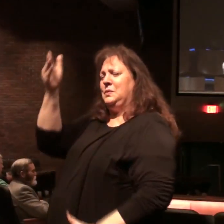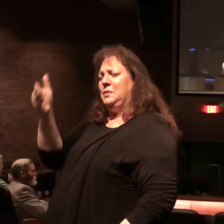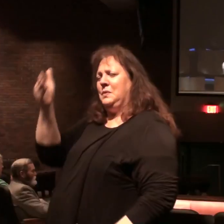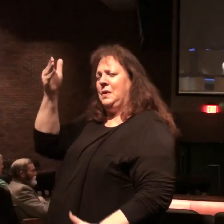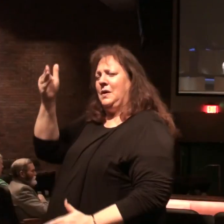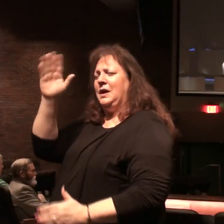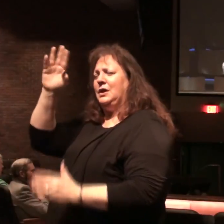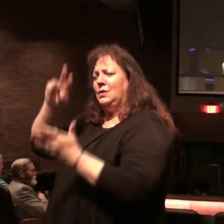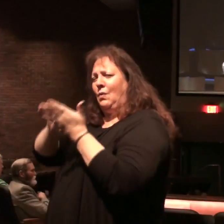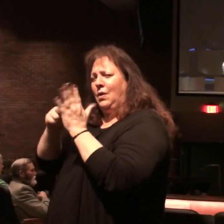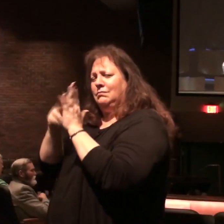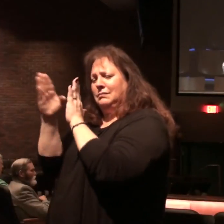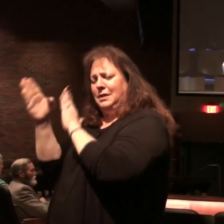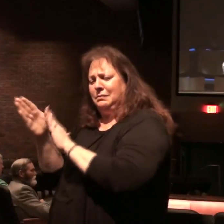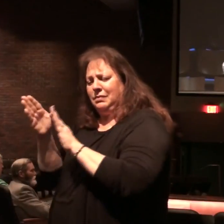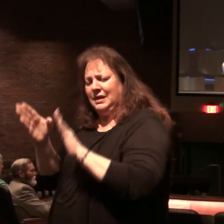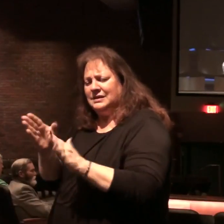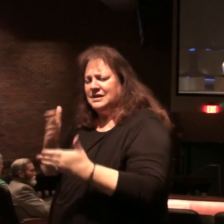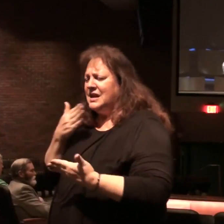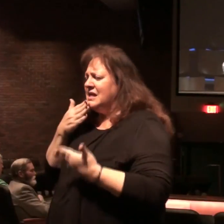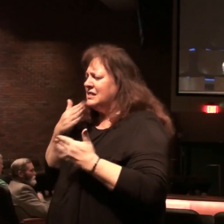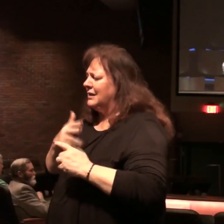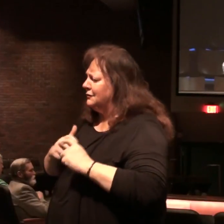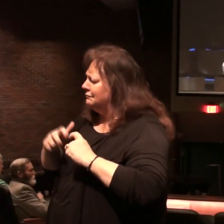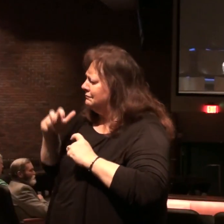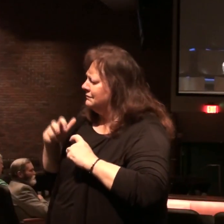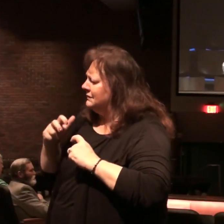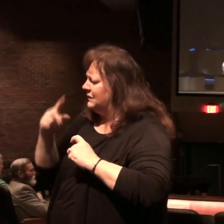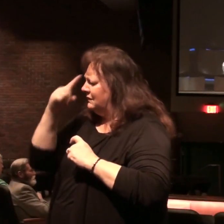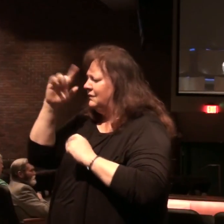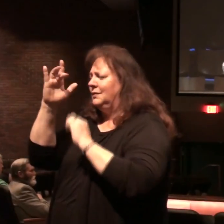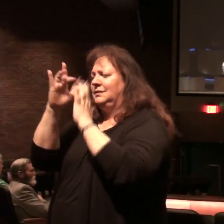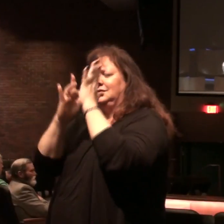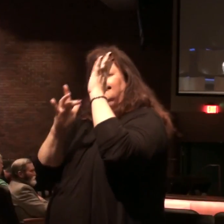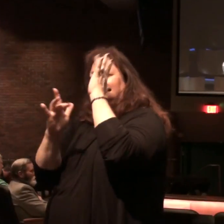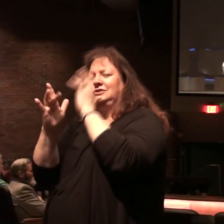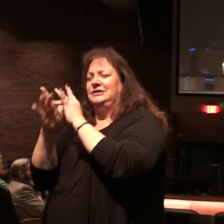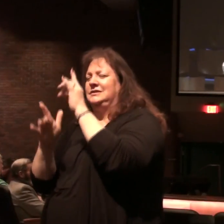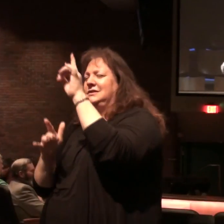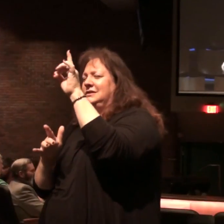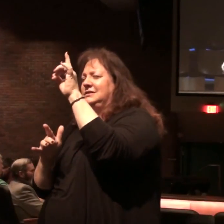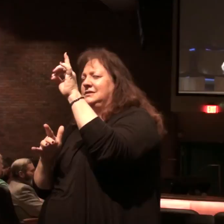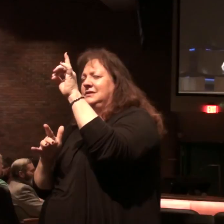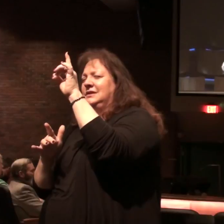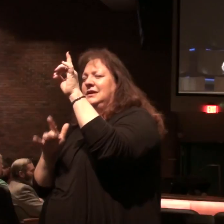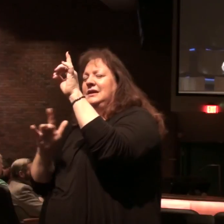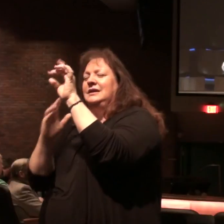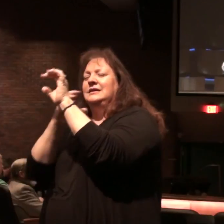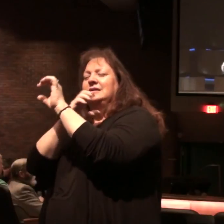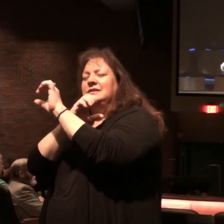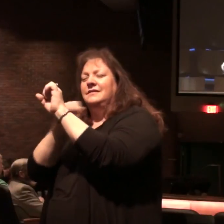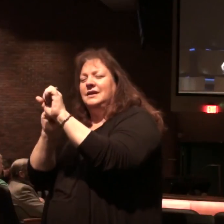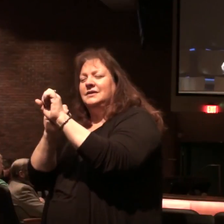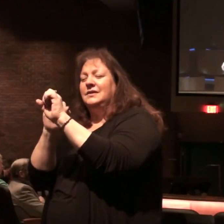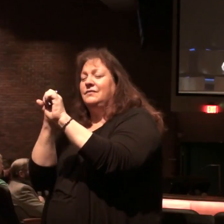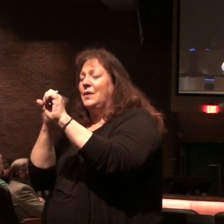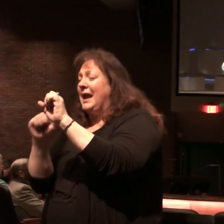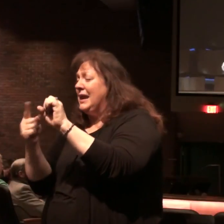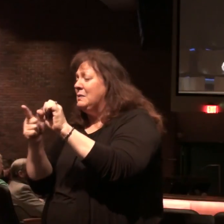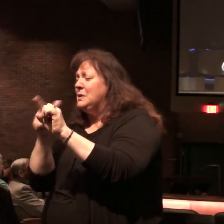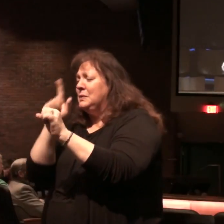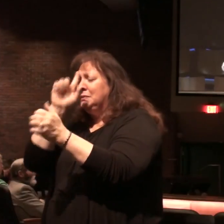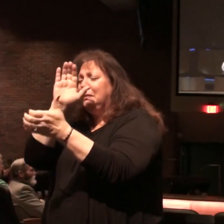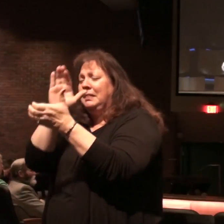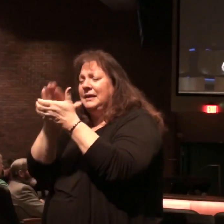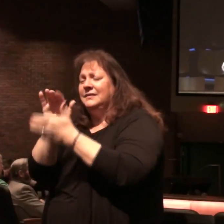purposes and plans. Thank you, above all, for the Savior. The salvation is found for all who place their faith